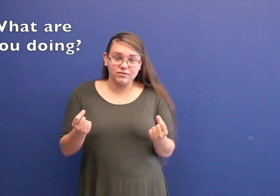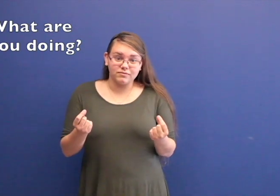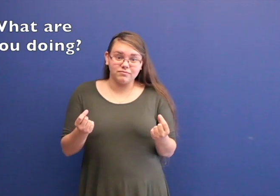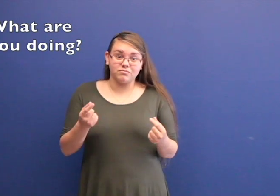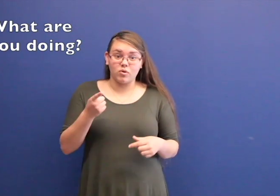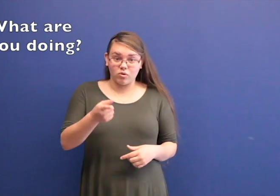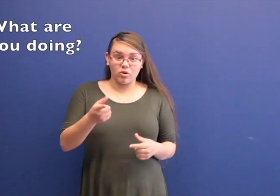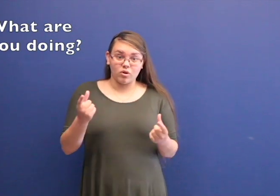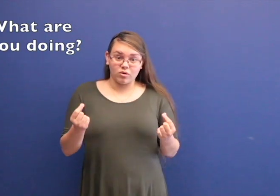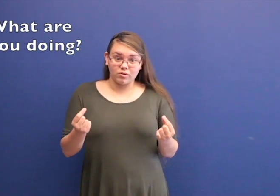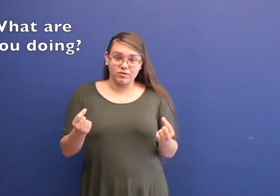What are you doing?